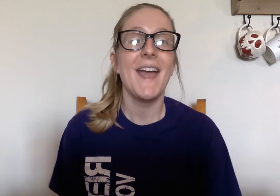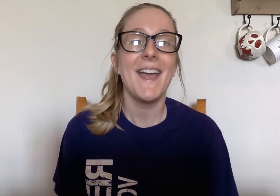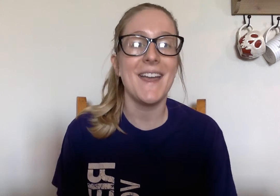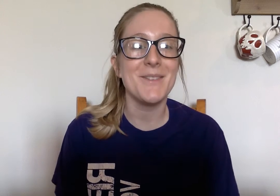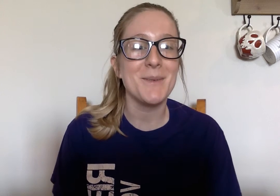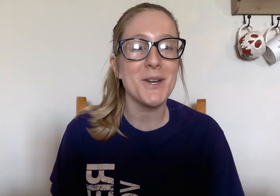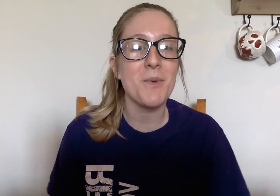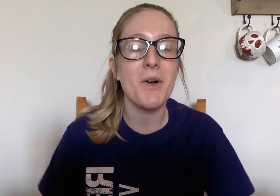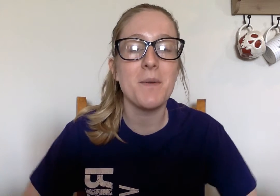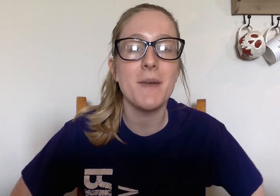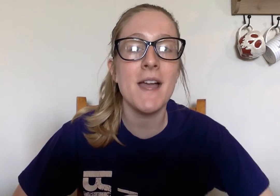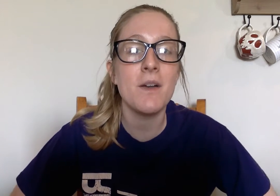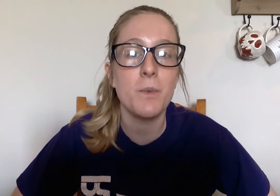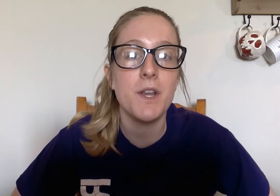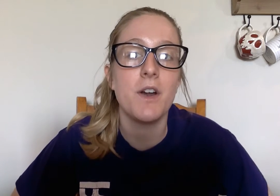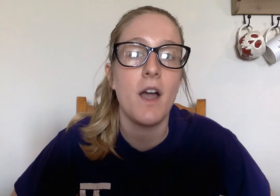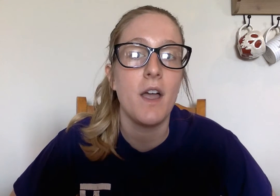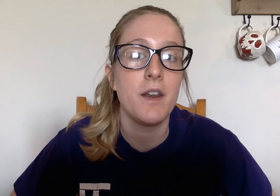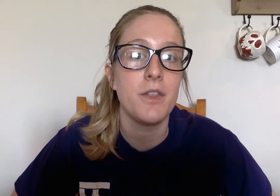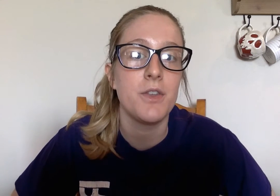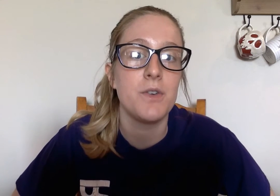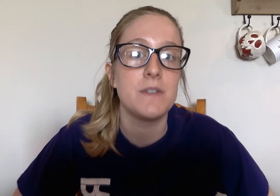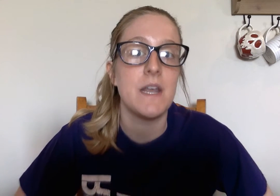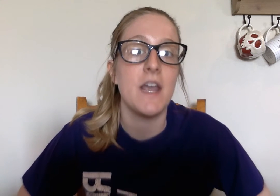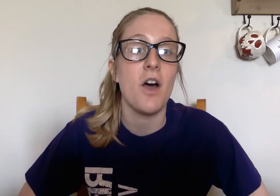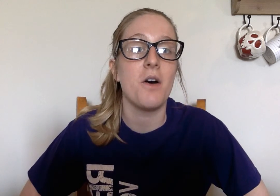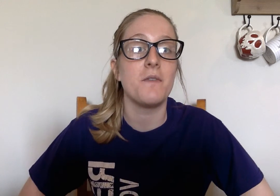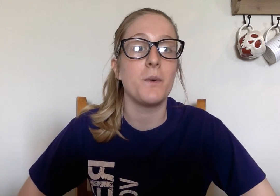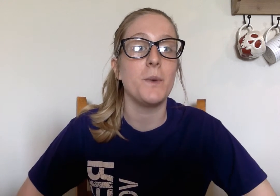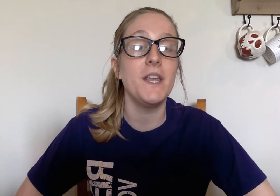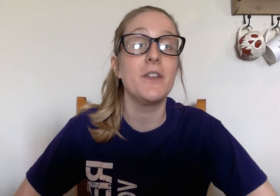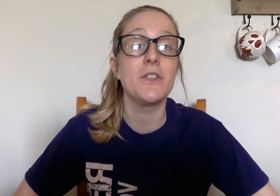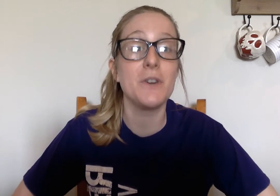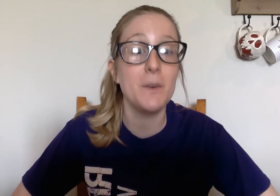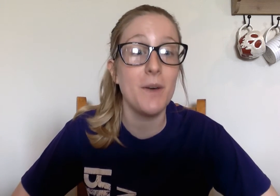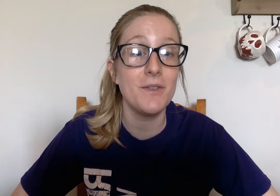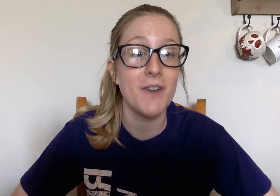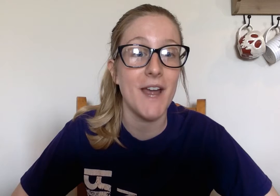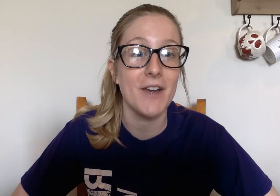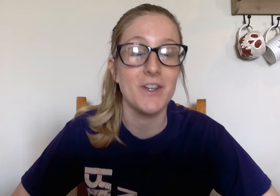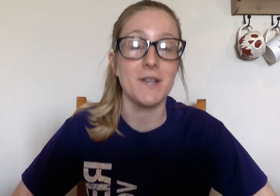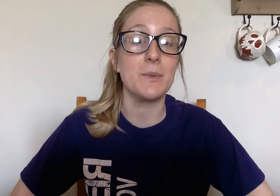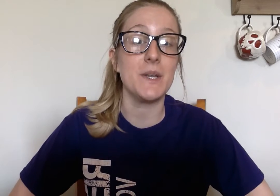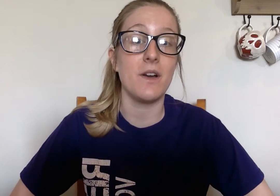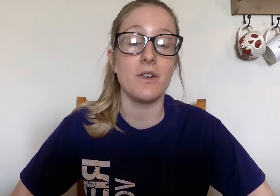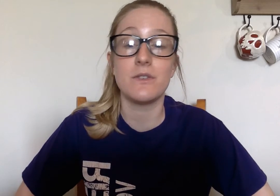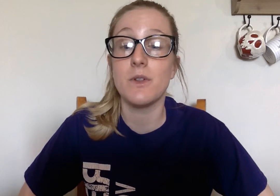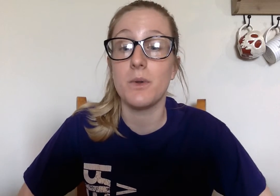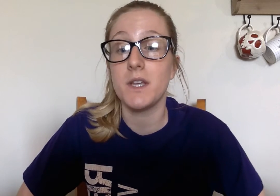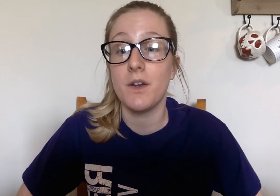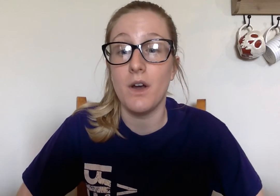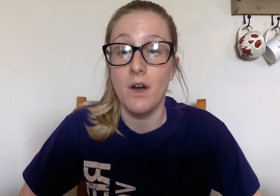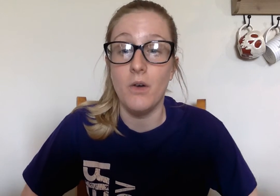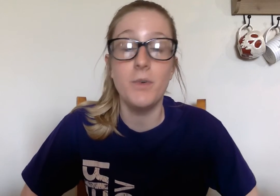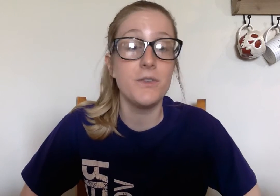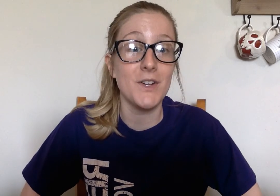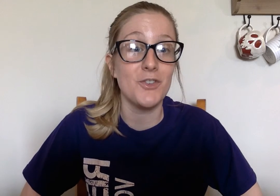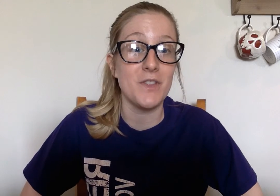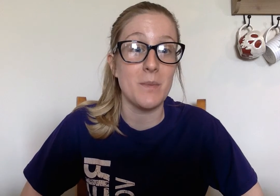Hey everybody, welcome back. We are on Thursday of week 31 for Hagerty. We are slowly almost finishing the